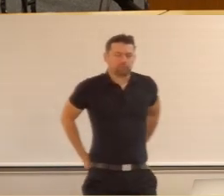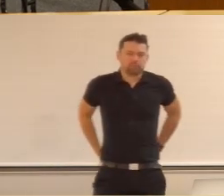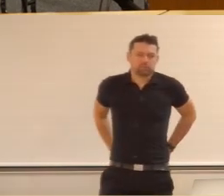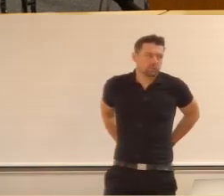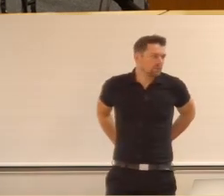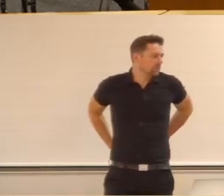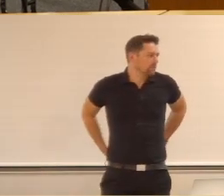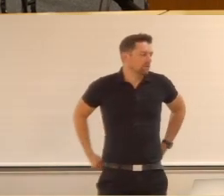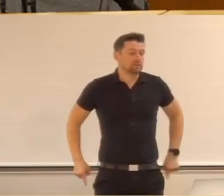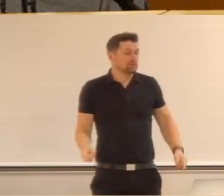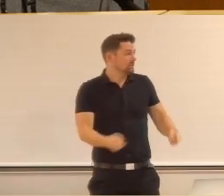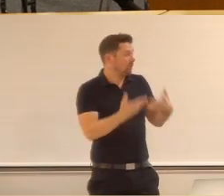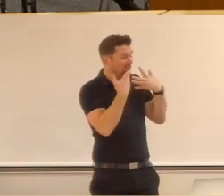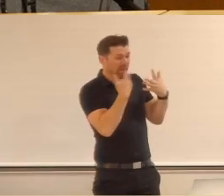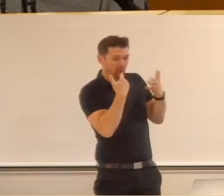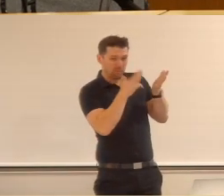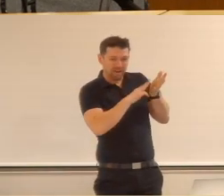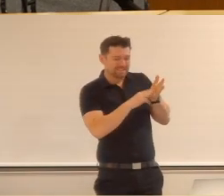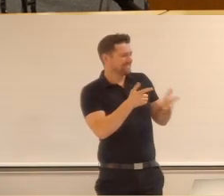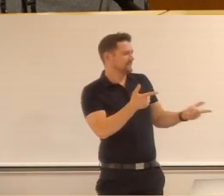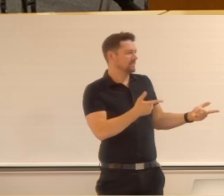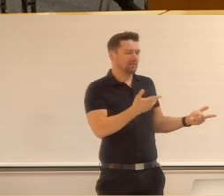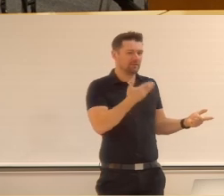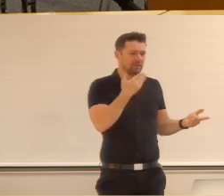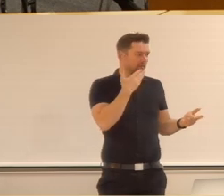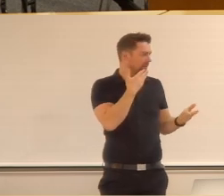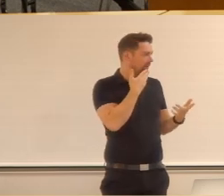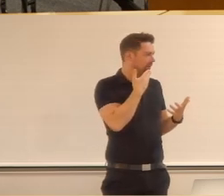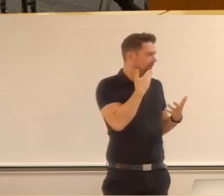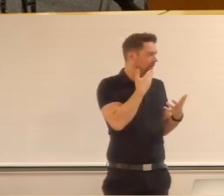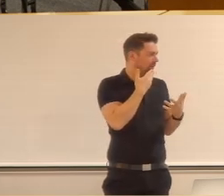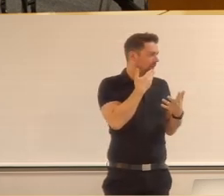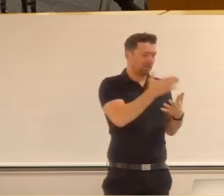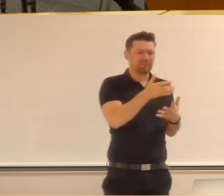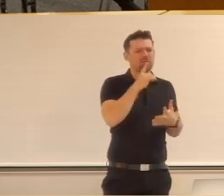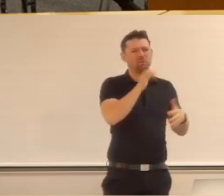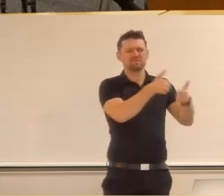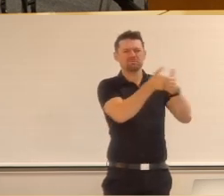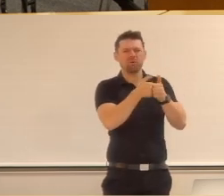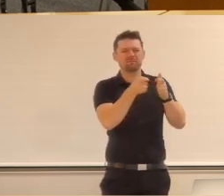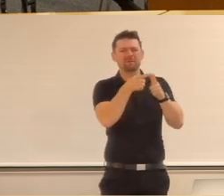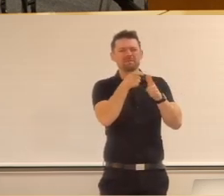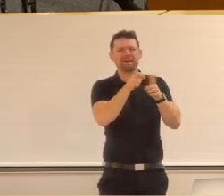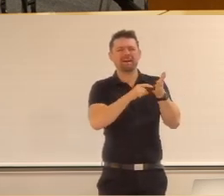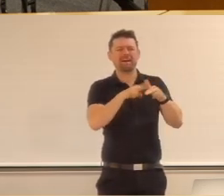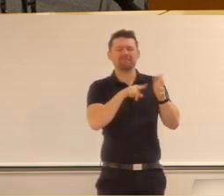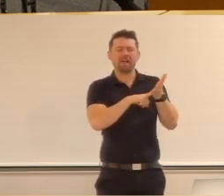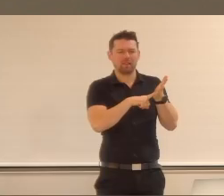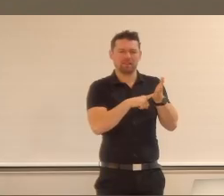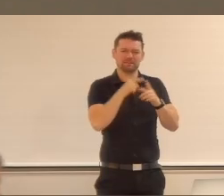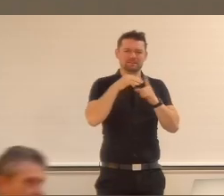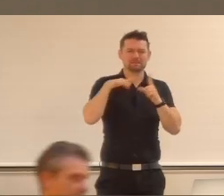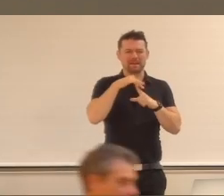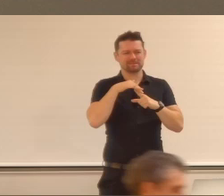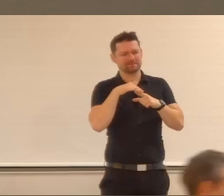So thank you so much, Martin. Thank you so much for the EPFL and support from EPFL, eSpace, um, Space Innovation,